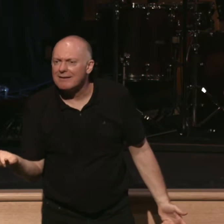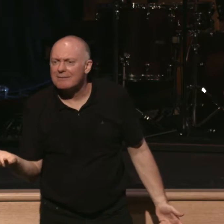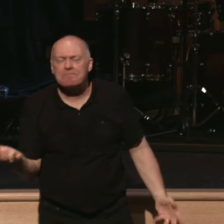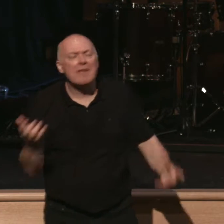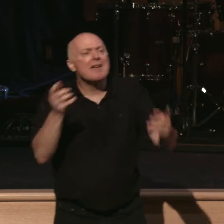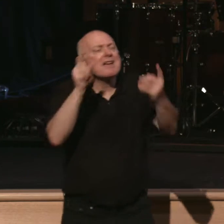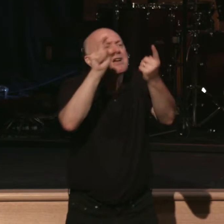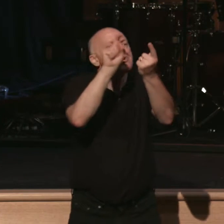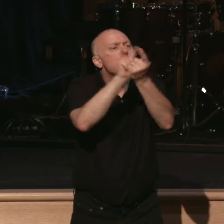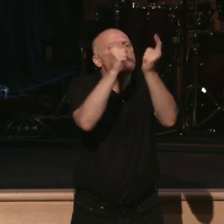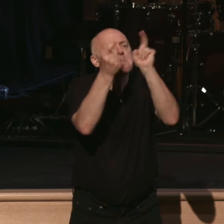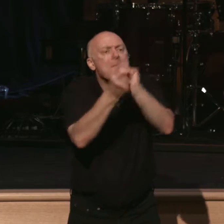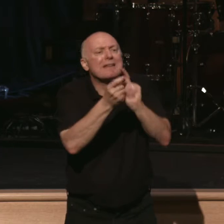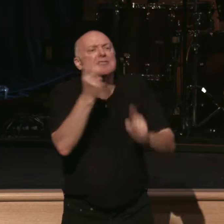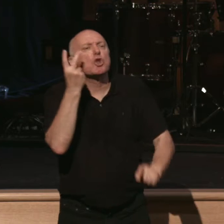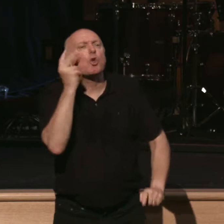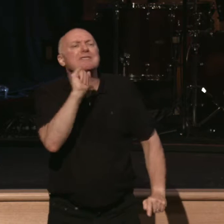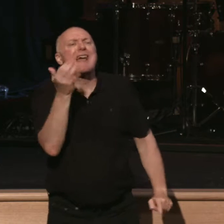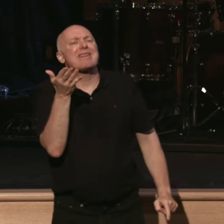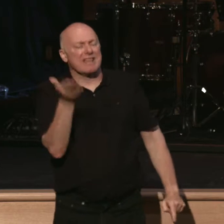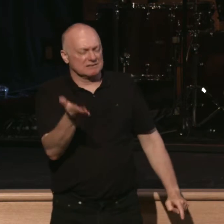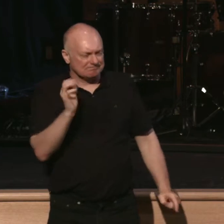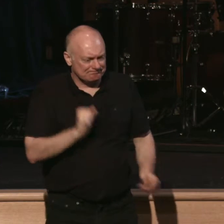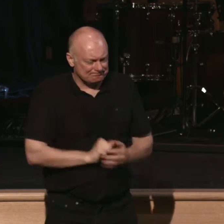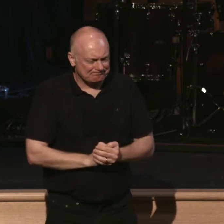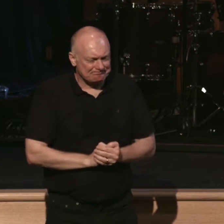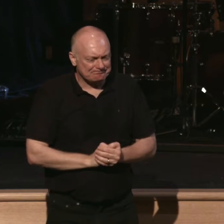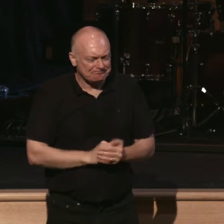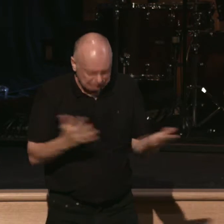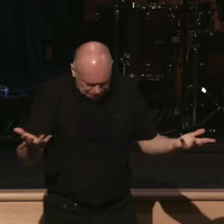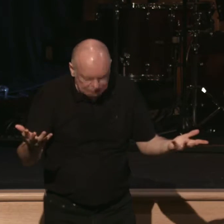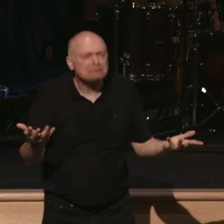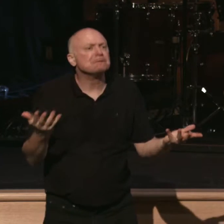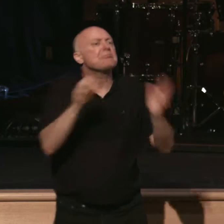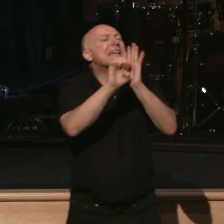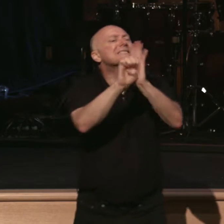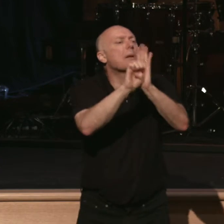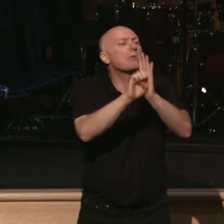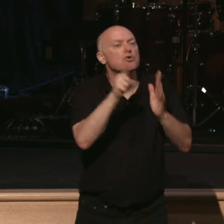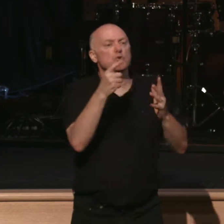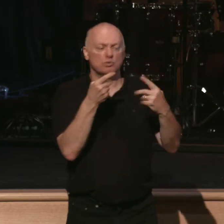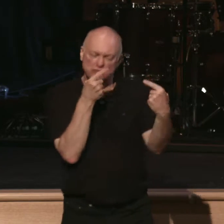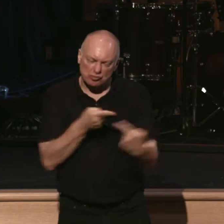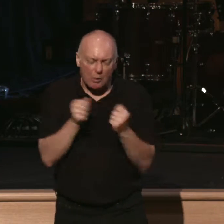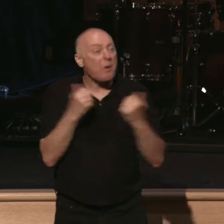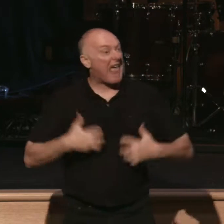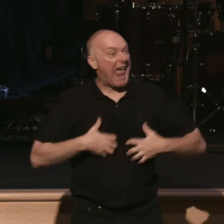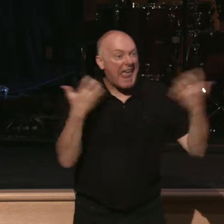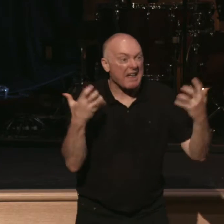Repentance looks like this. Let's say we're struggling with anger. Repentance looks like this.